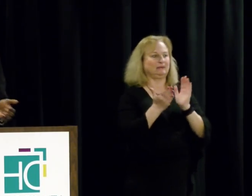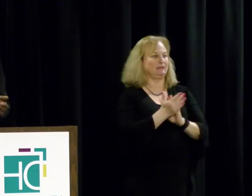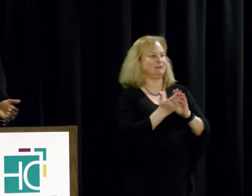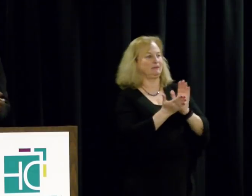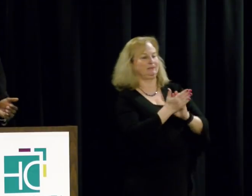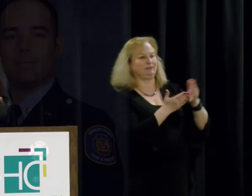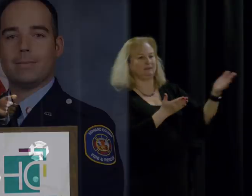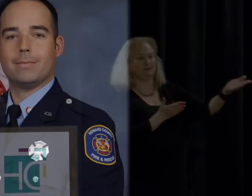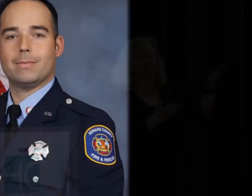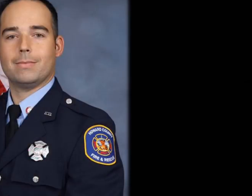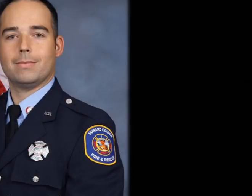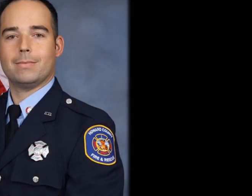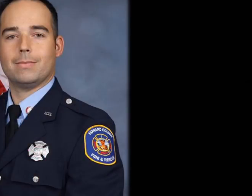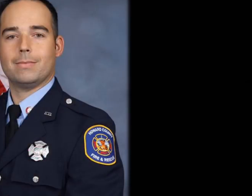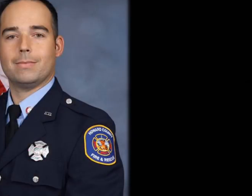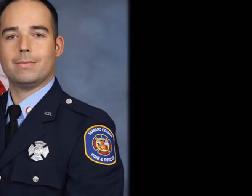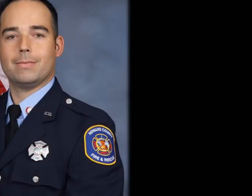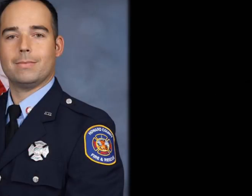Applause